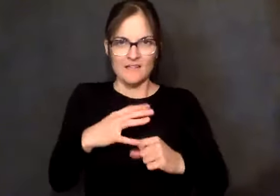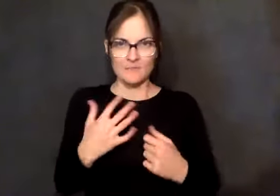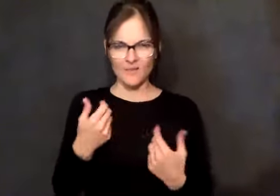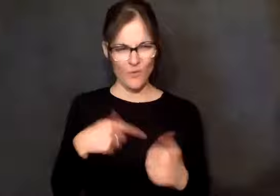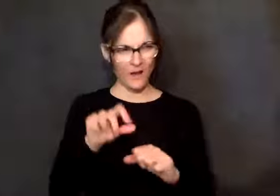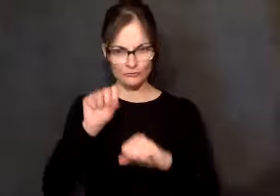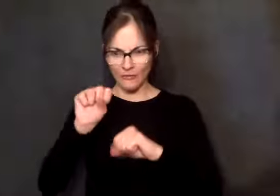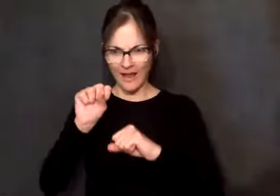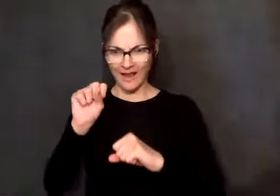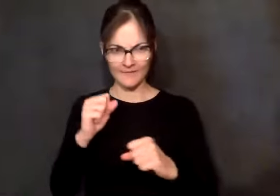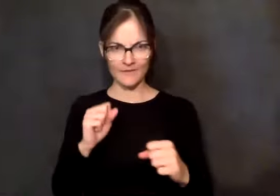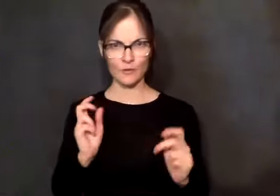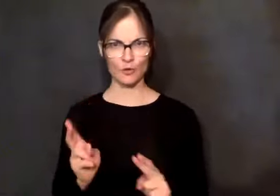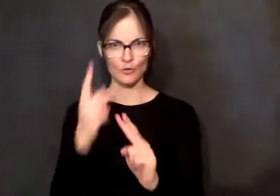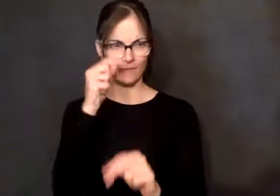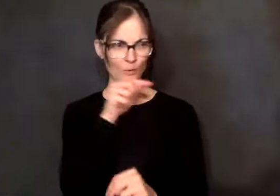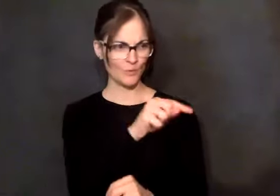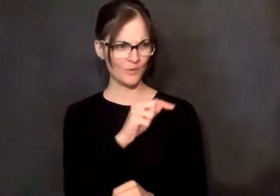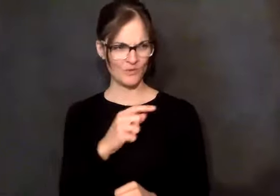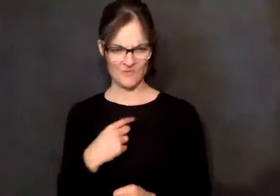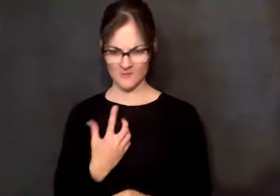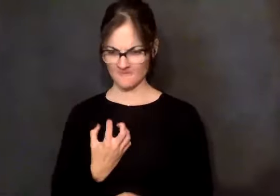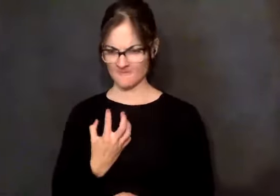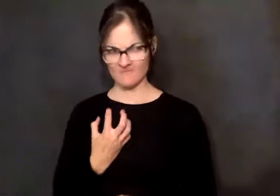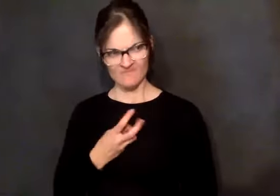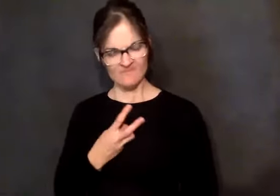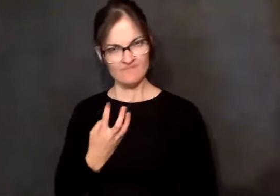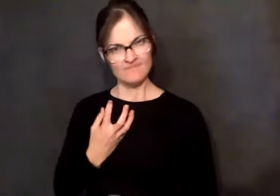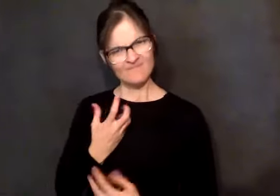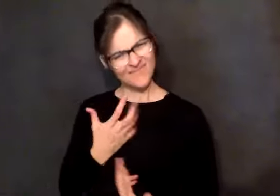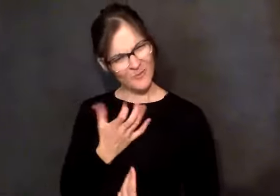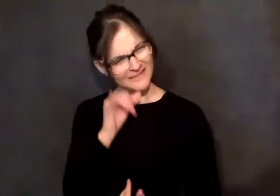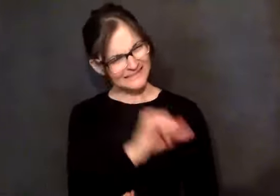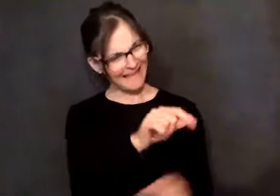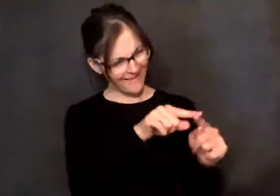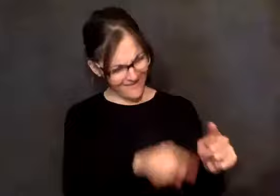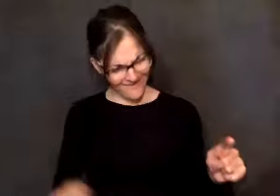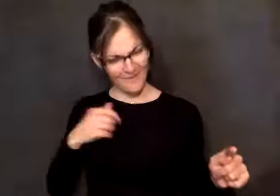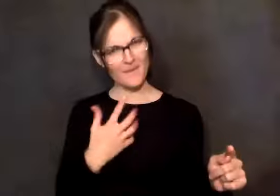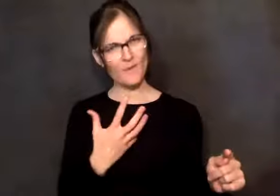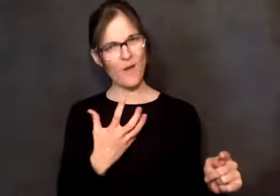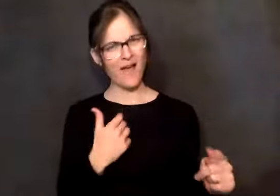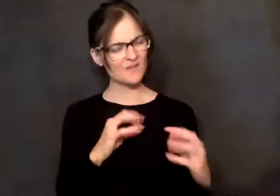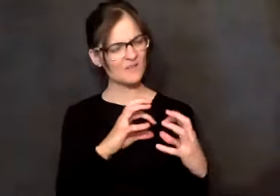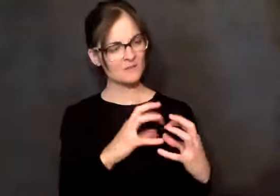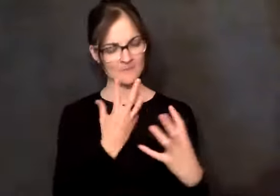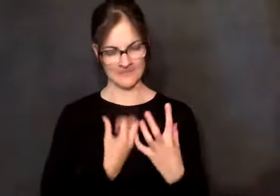And so I built up this dandy resentment. And here I was in Wyoming, in